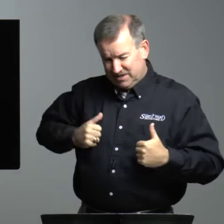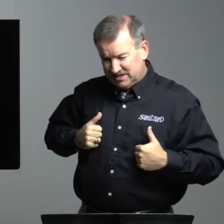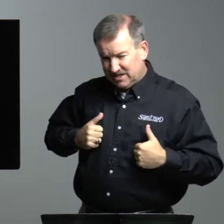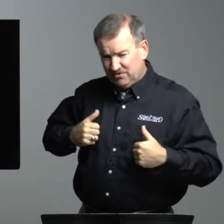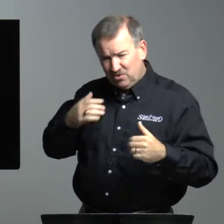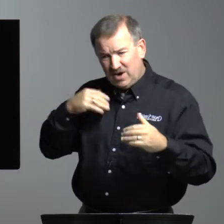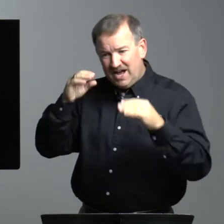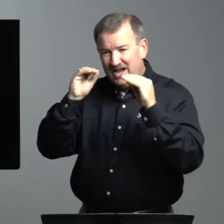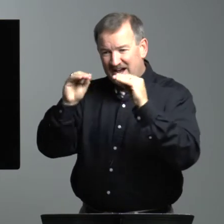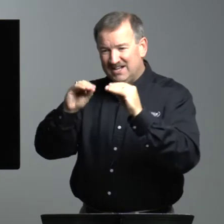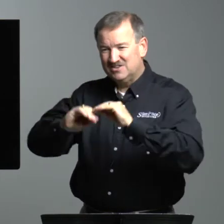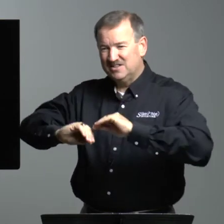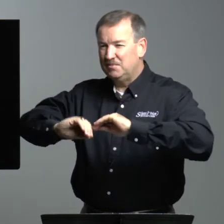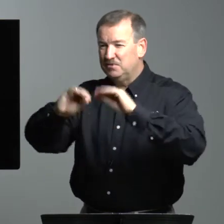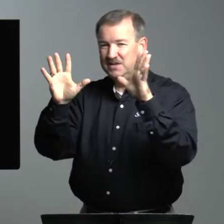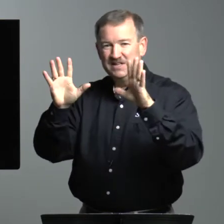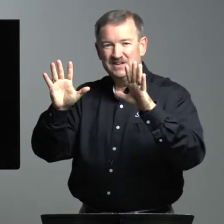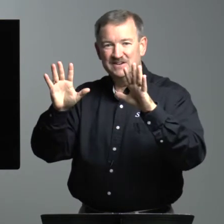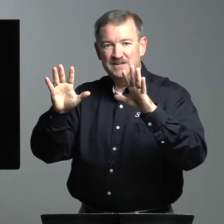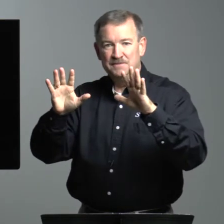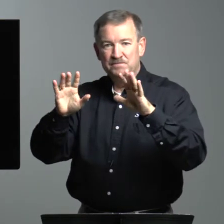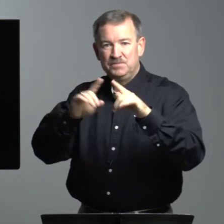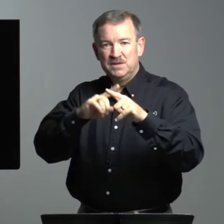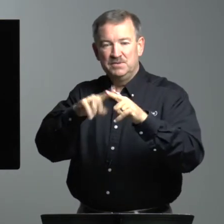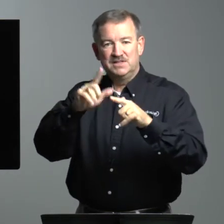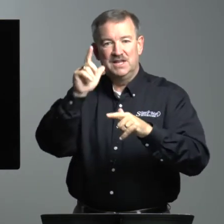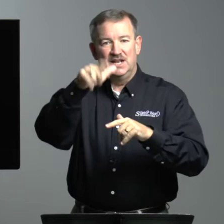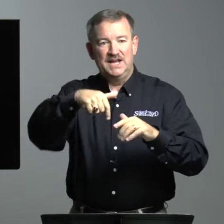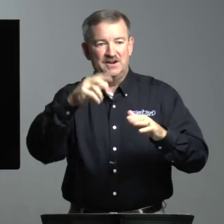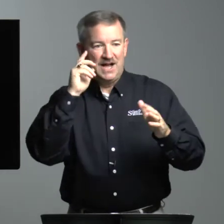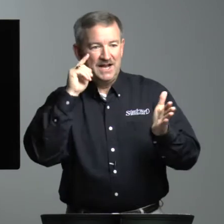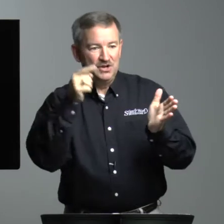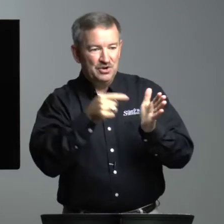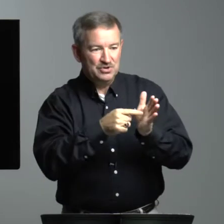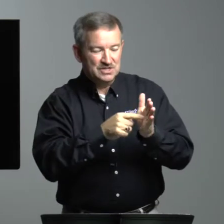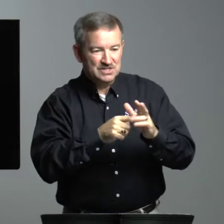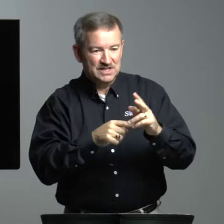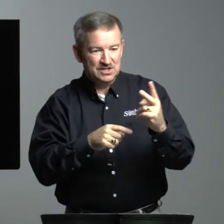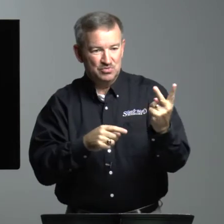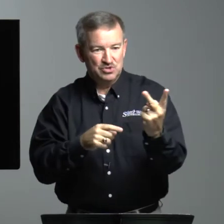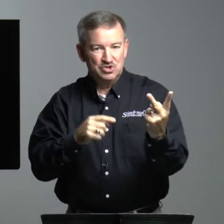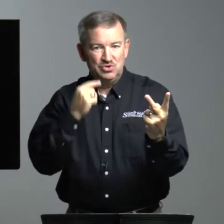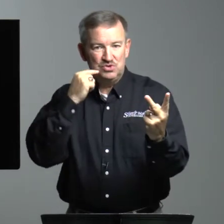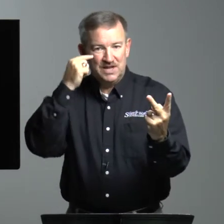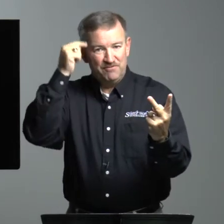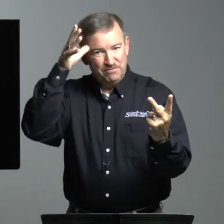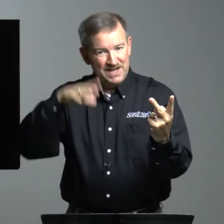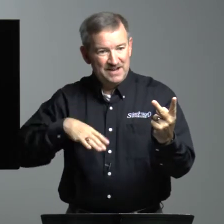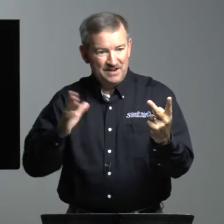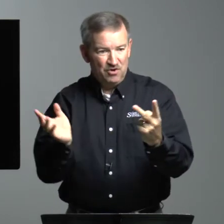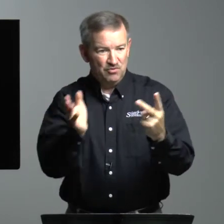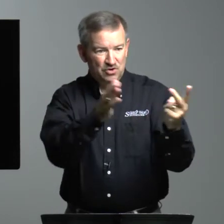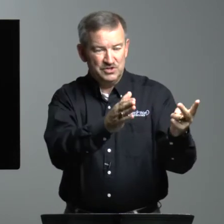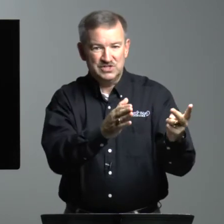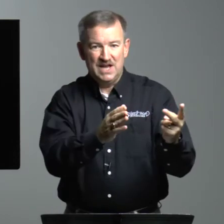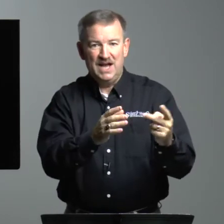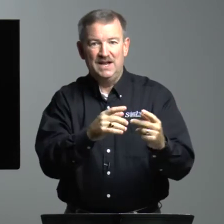myself, oh, I taught that pretty clearly. But then later I noticed that there were two deaf men over on the side